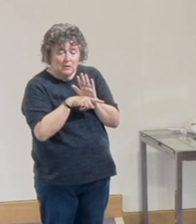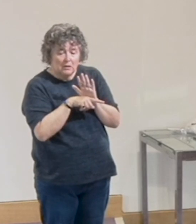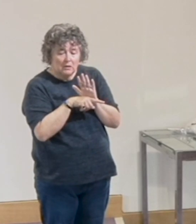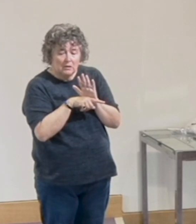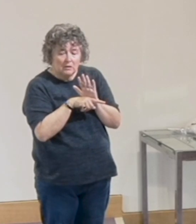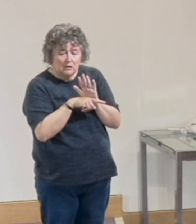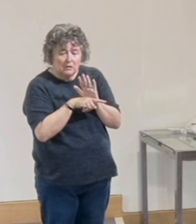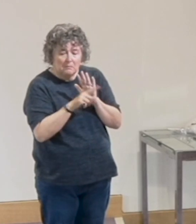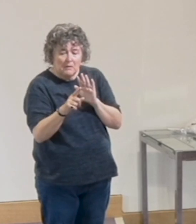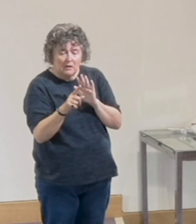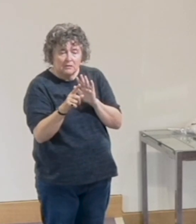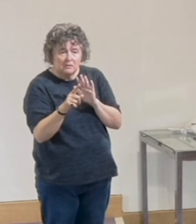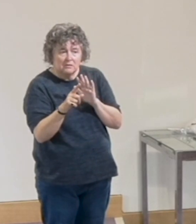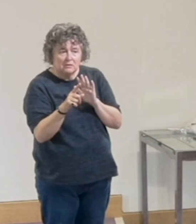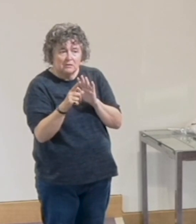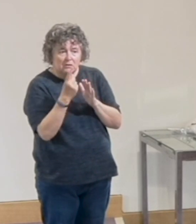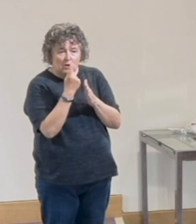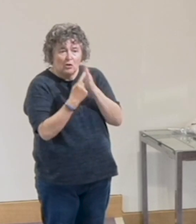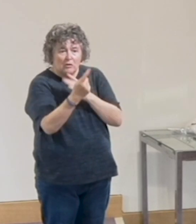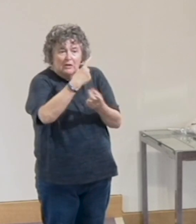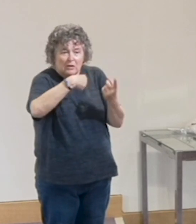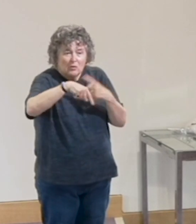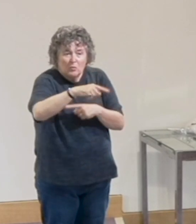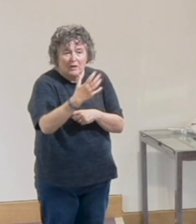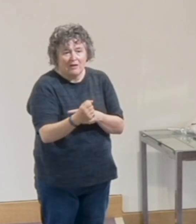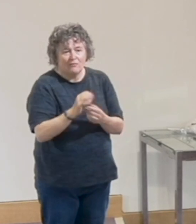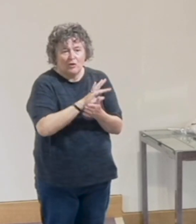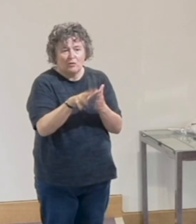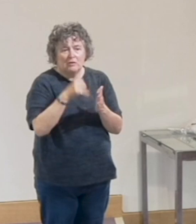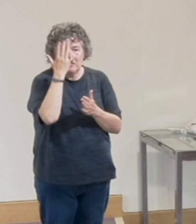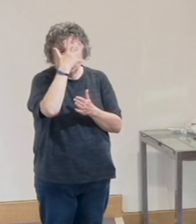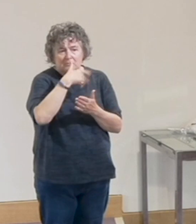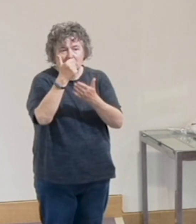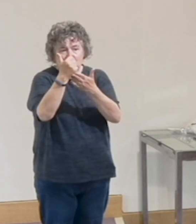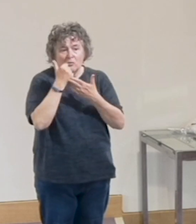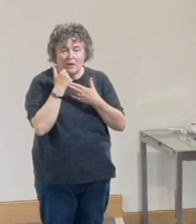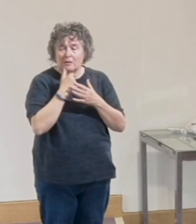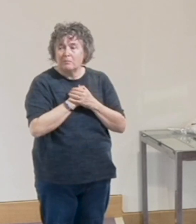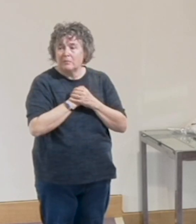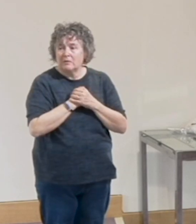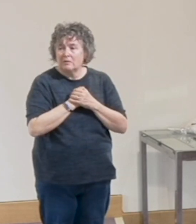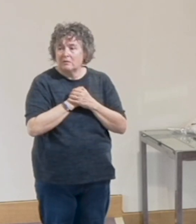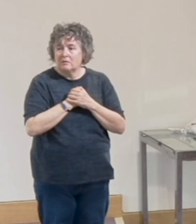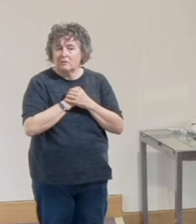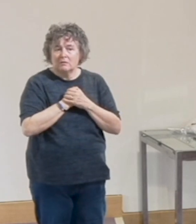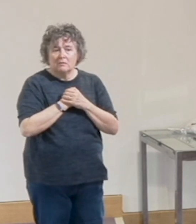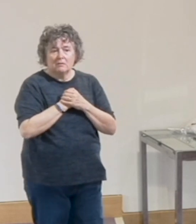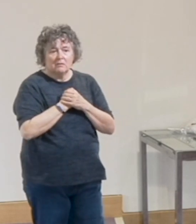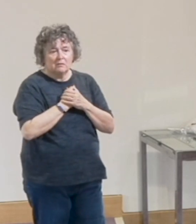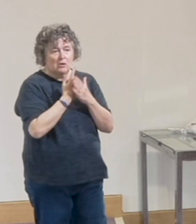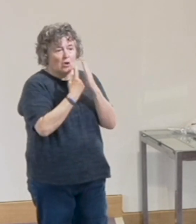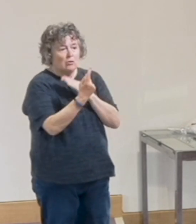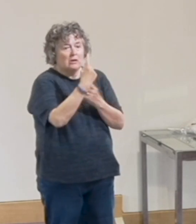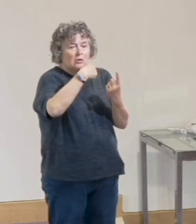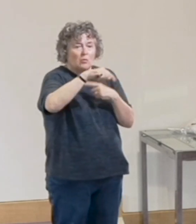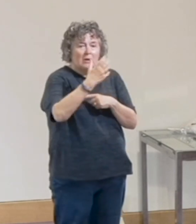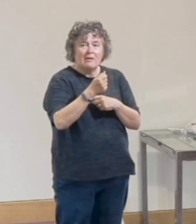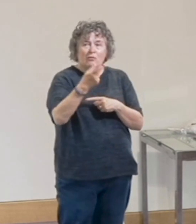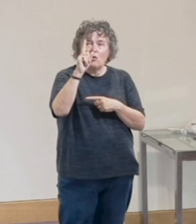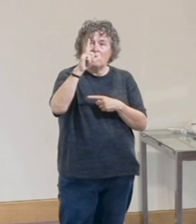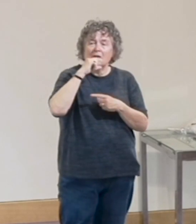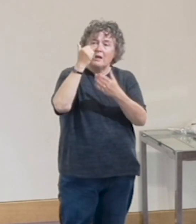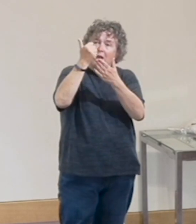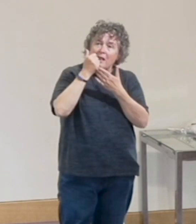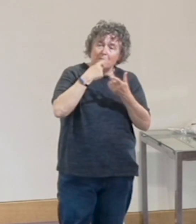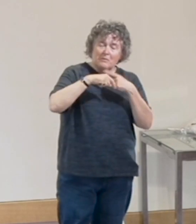only we have the Holy Spirit. Only we have God who can